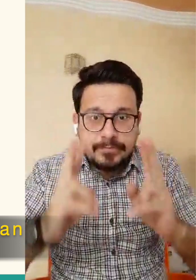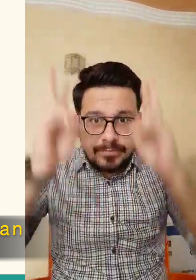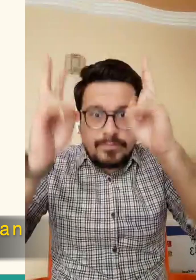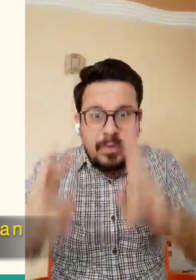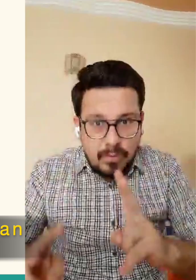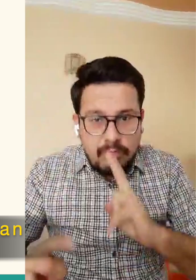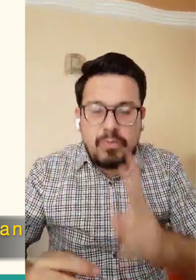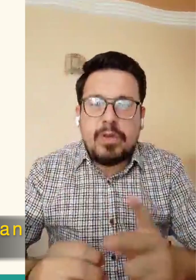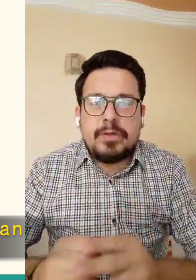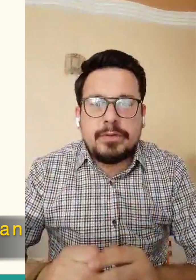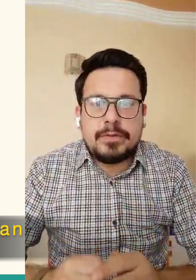character